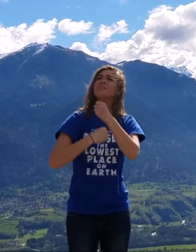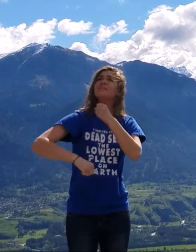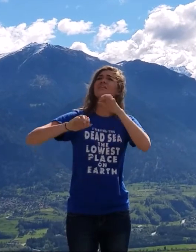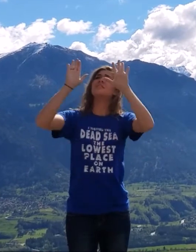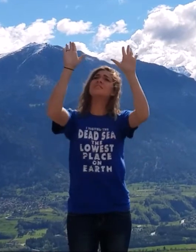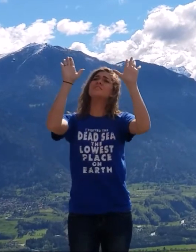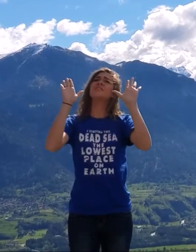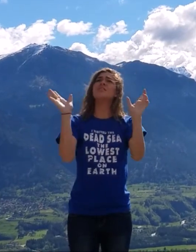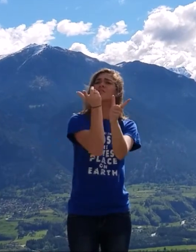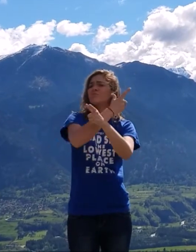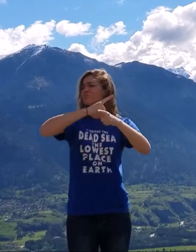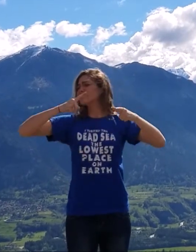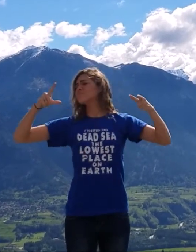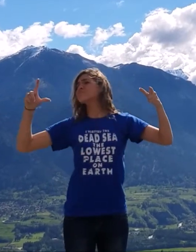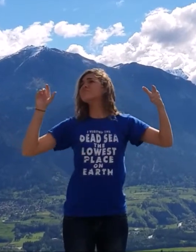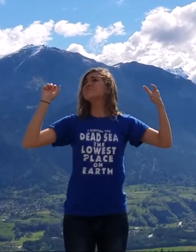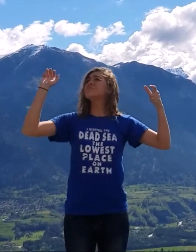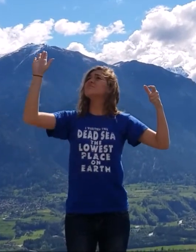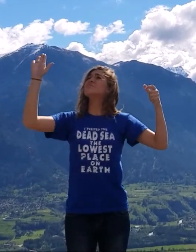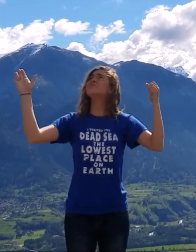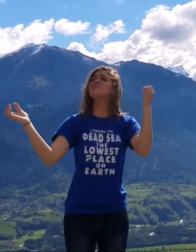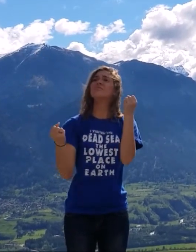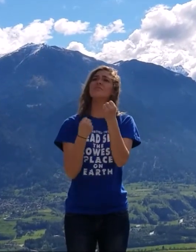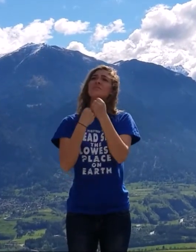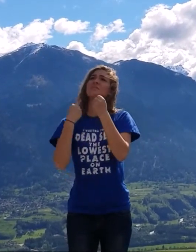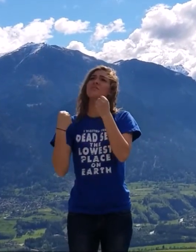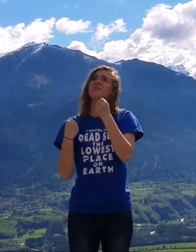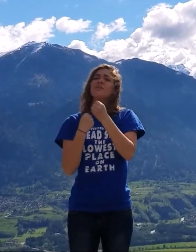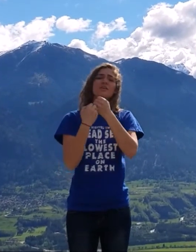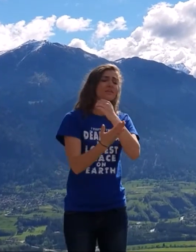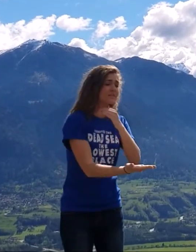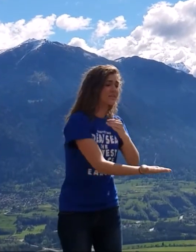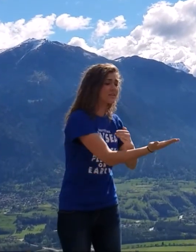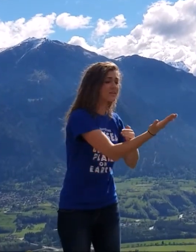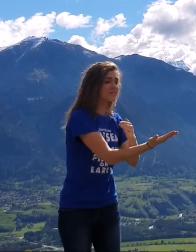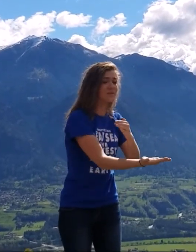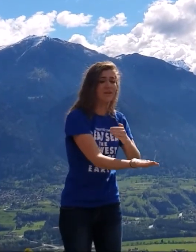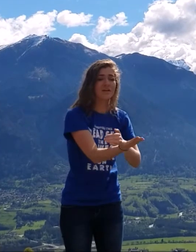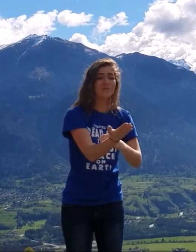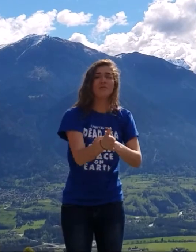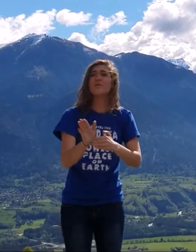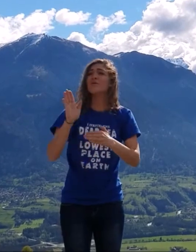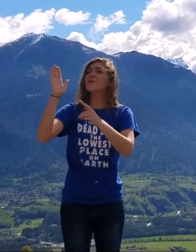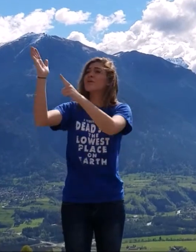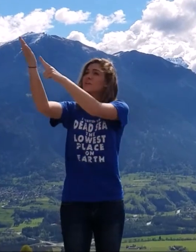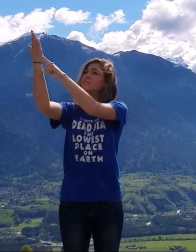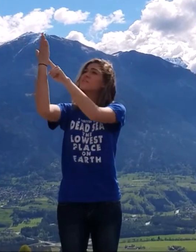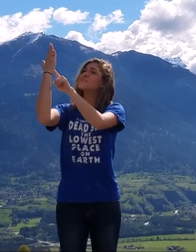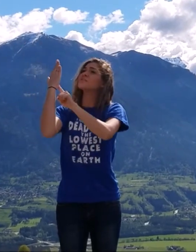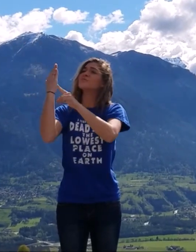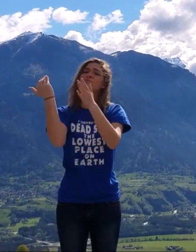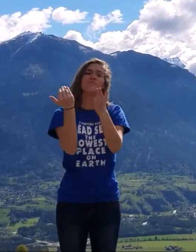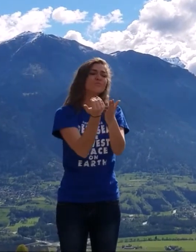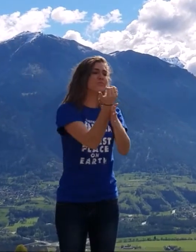is Thy faithfulness Morning by morning new